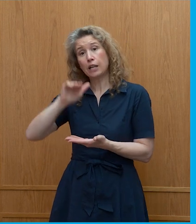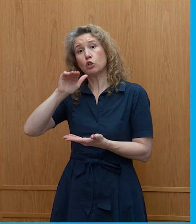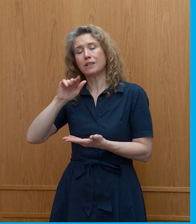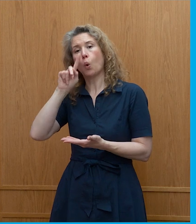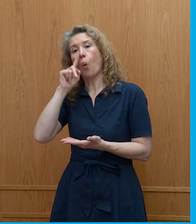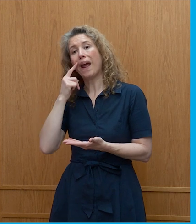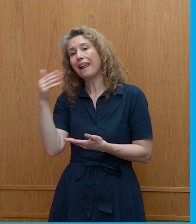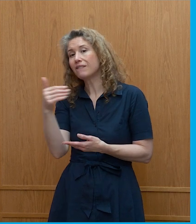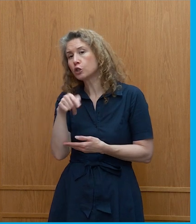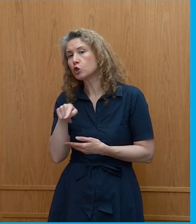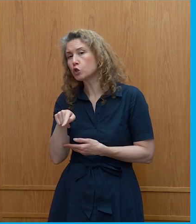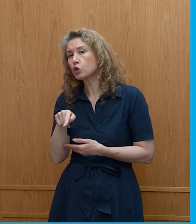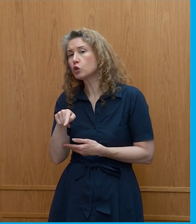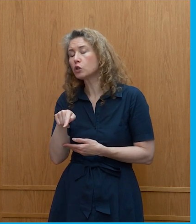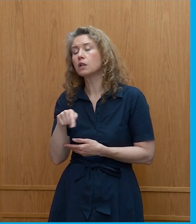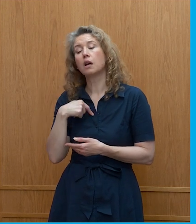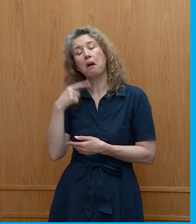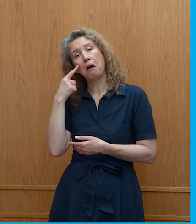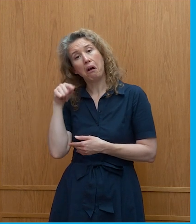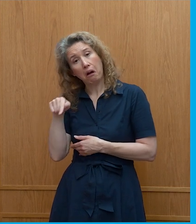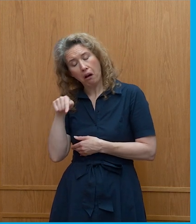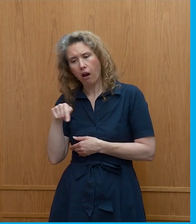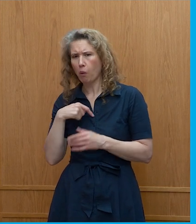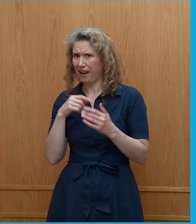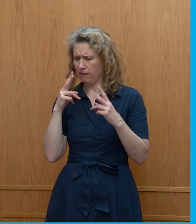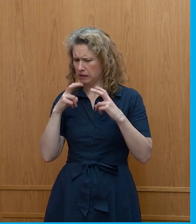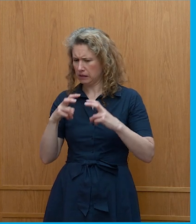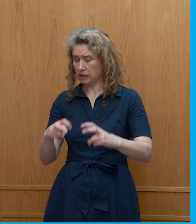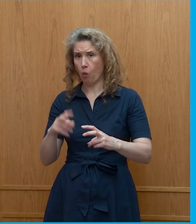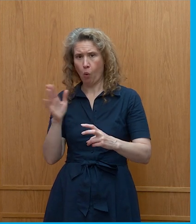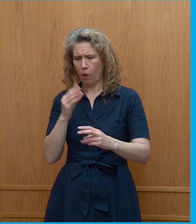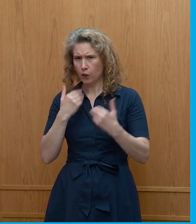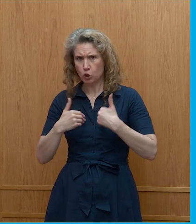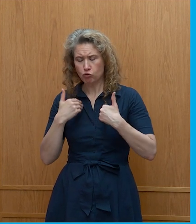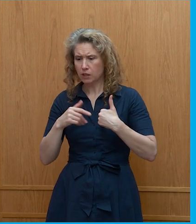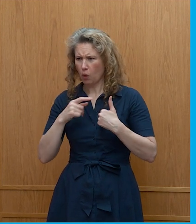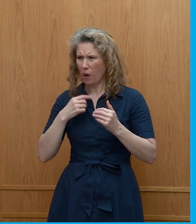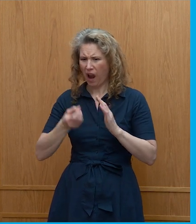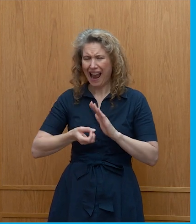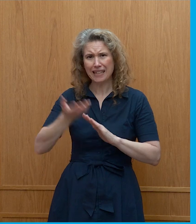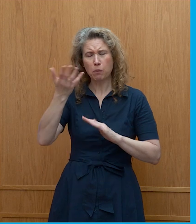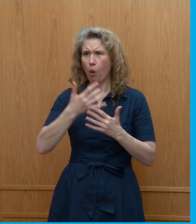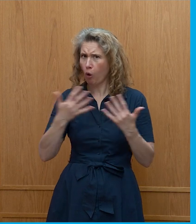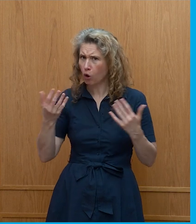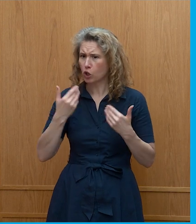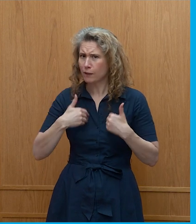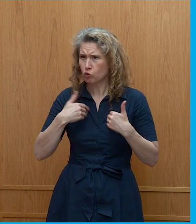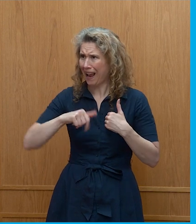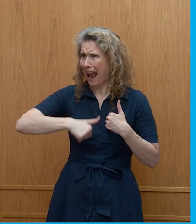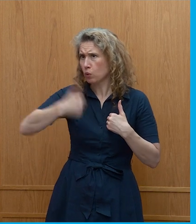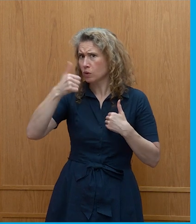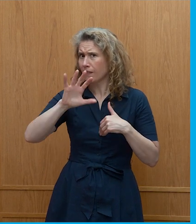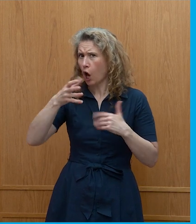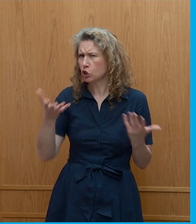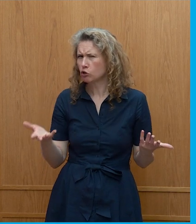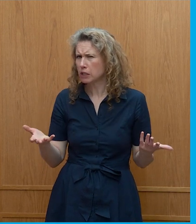oily fish consumption if you look at we have modeled all the nutrients we exporting a lot of nutrients out to the country if you look